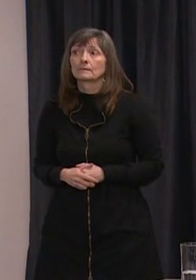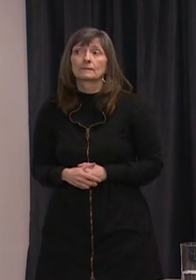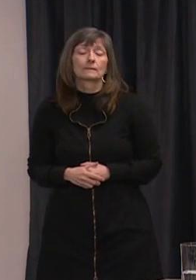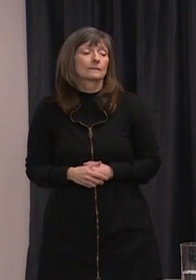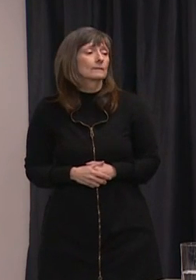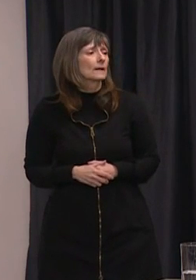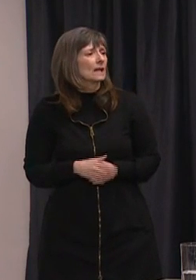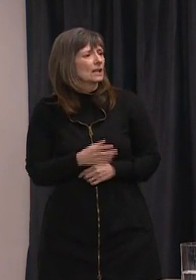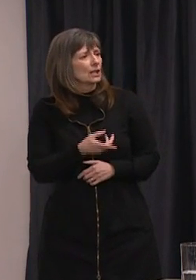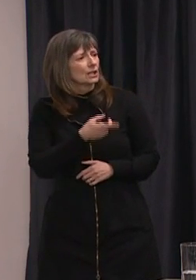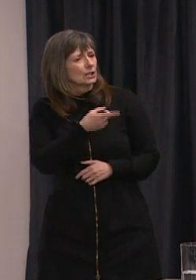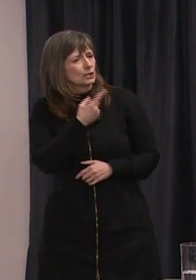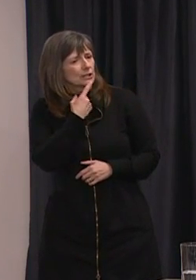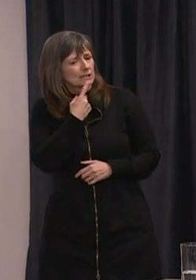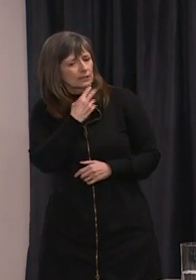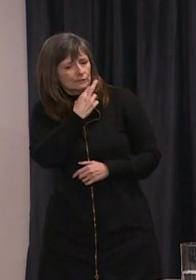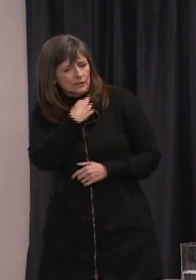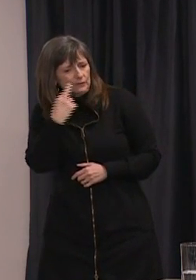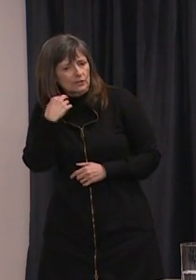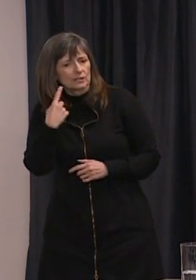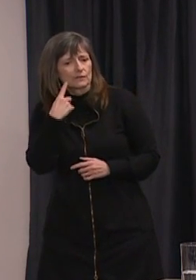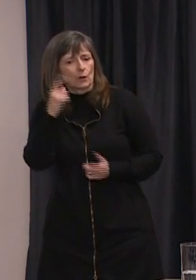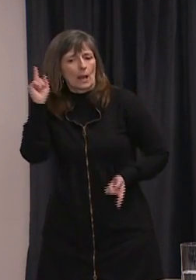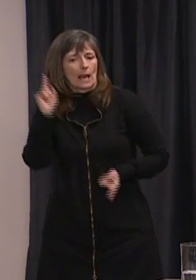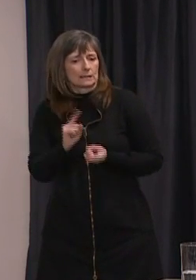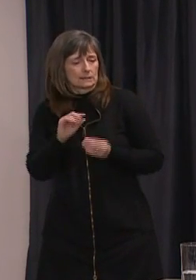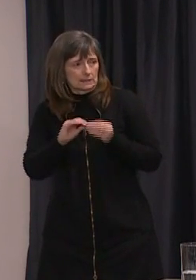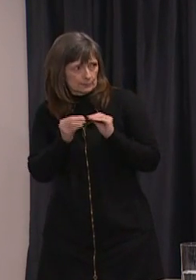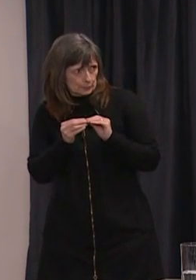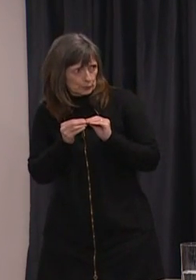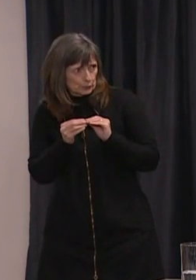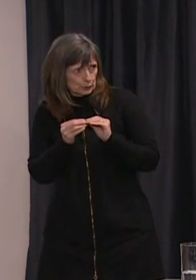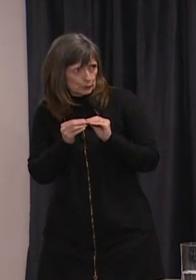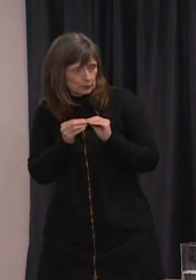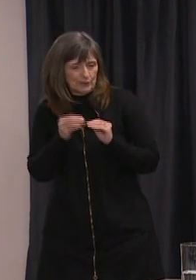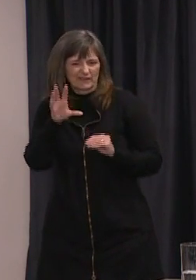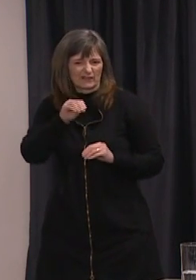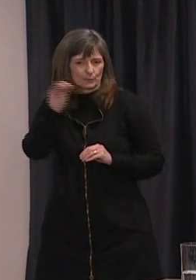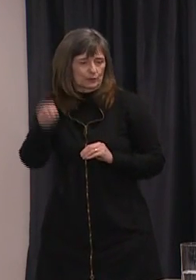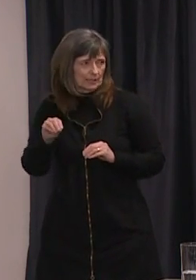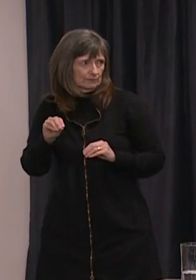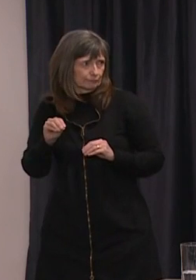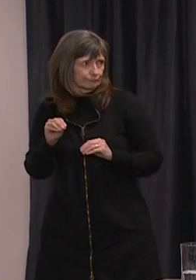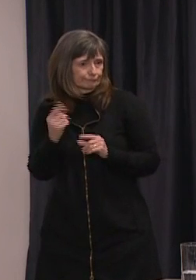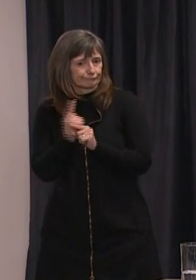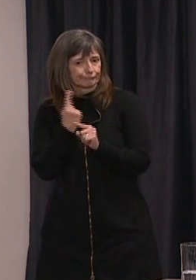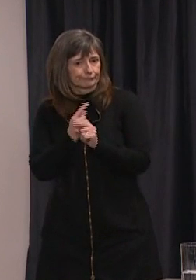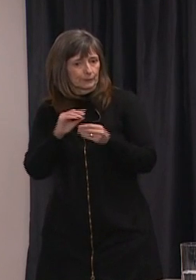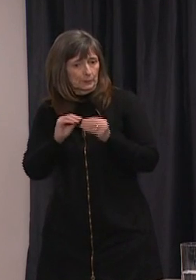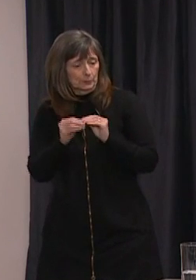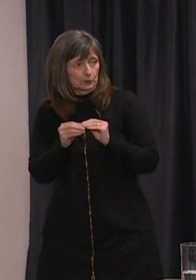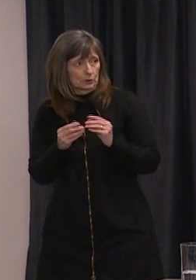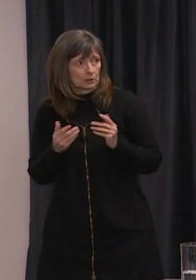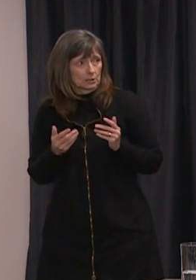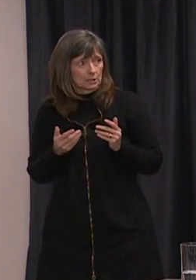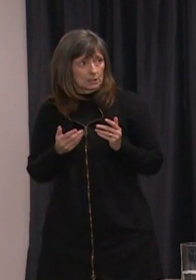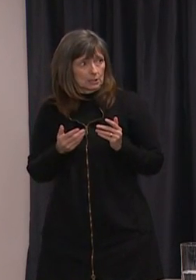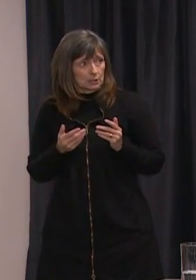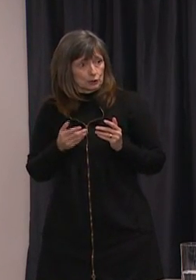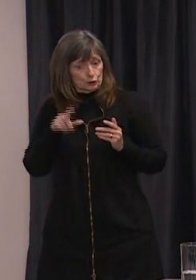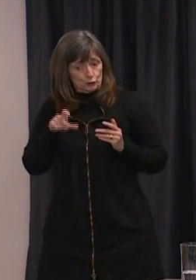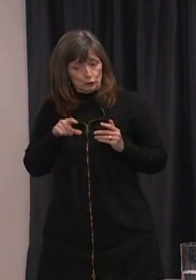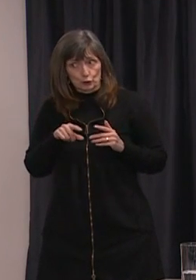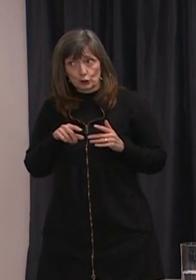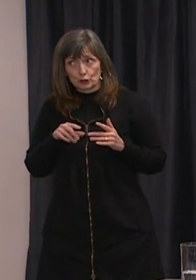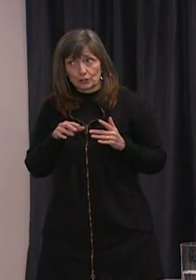You mentioned things like restaurants you know to reduce to a 50 percent capacity there. Is there a particular moment when you